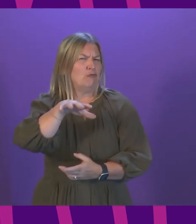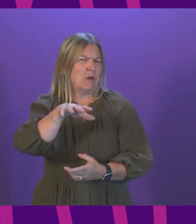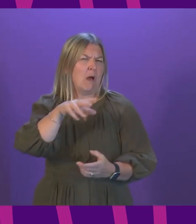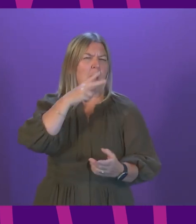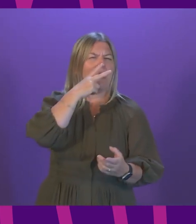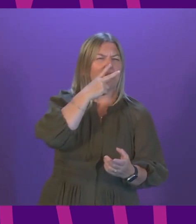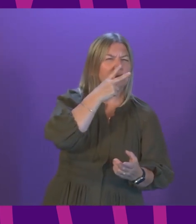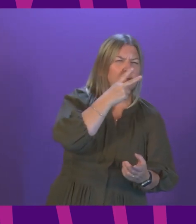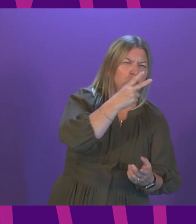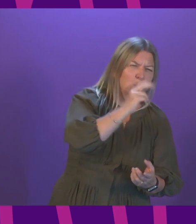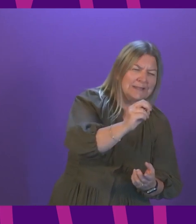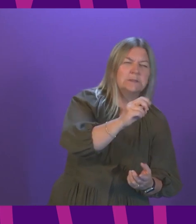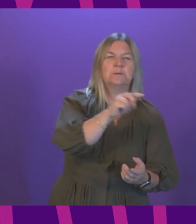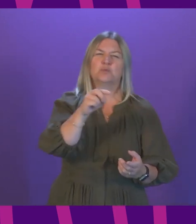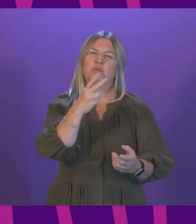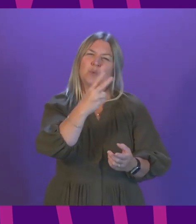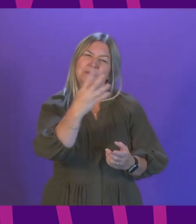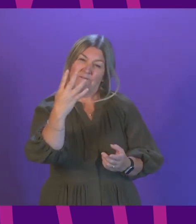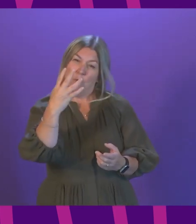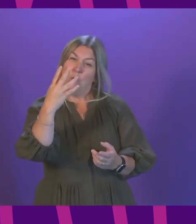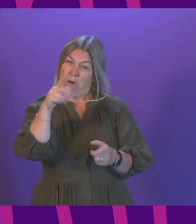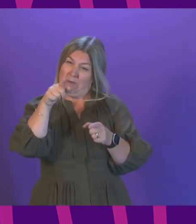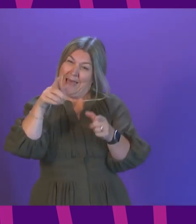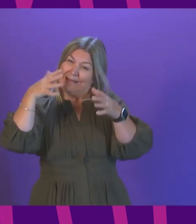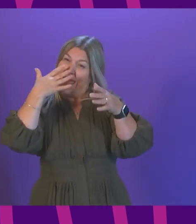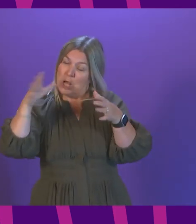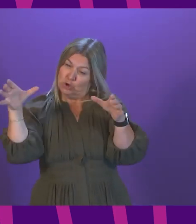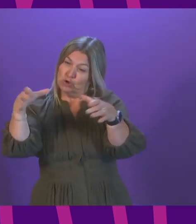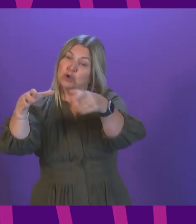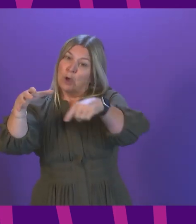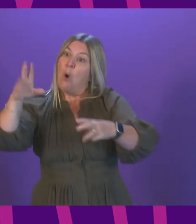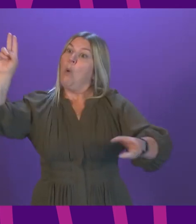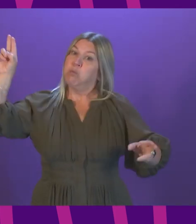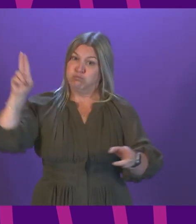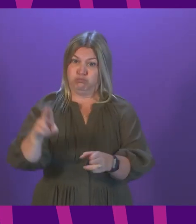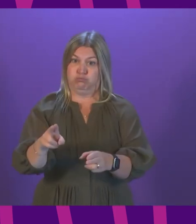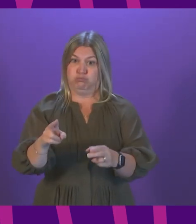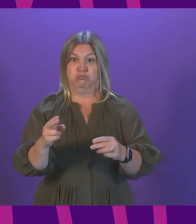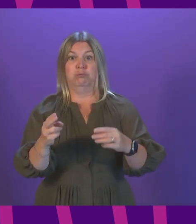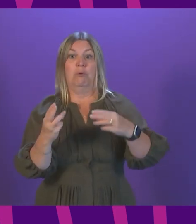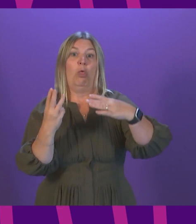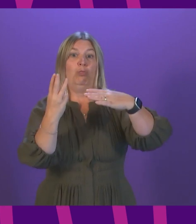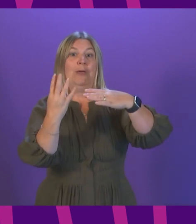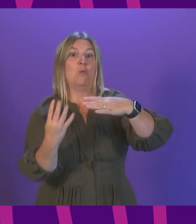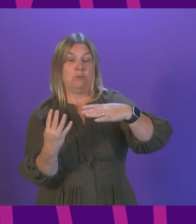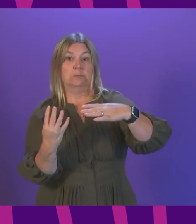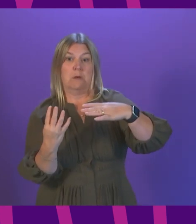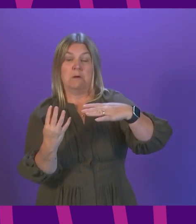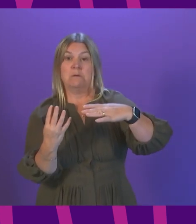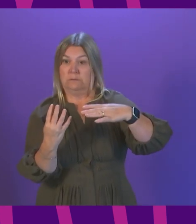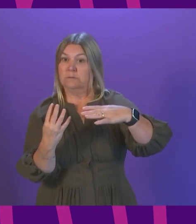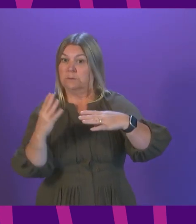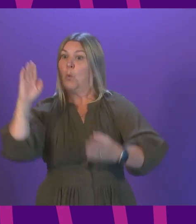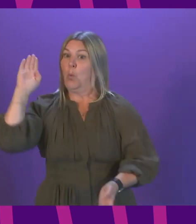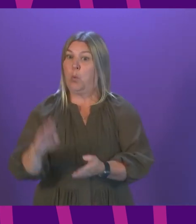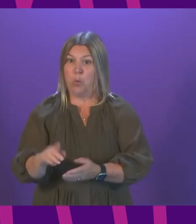24 age group cases there have fallen by around three quarters in the past three weeks. It is always